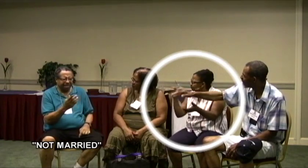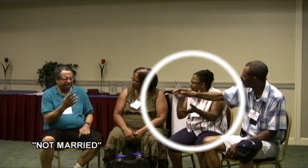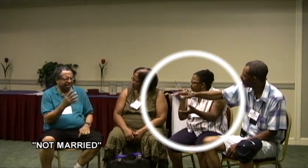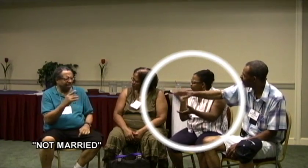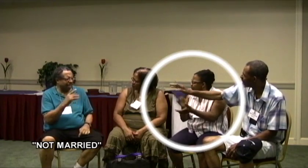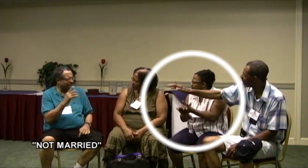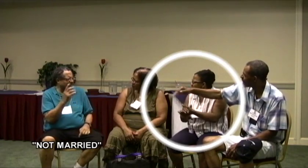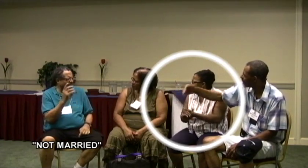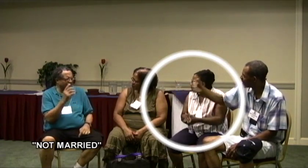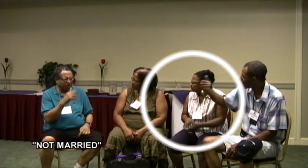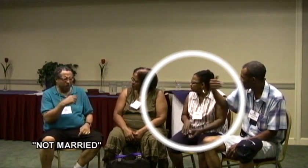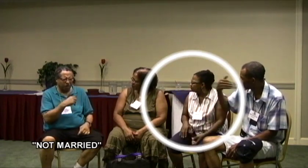In the next three clips, we on how letter Here